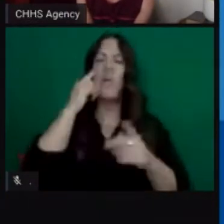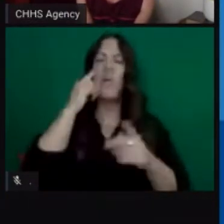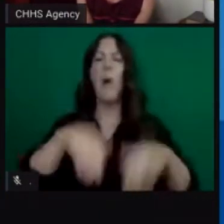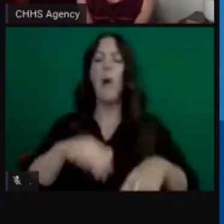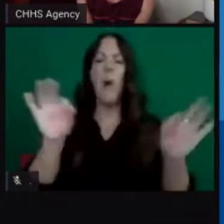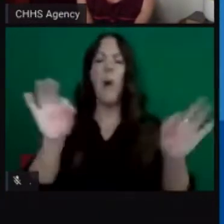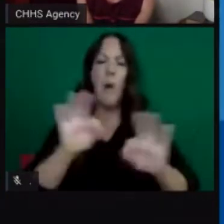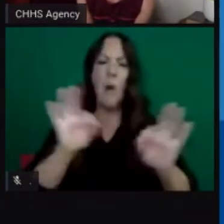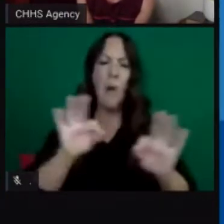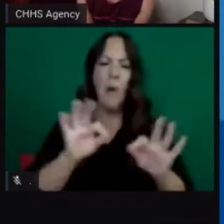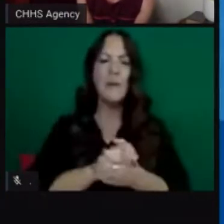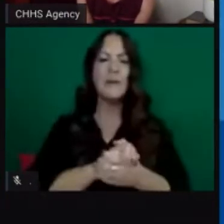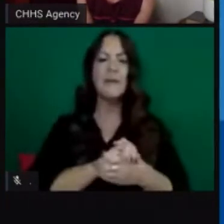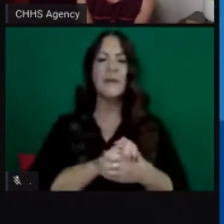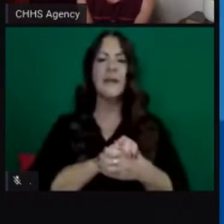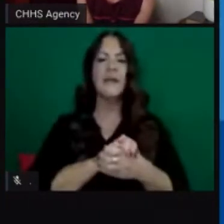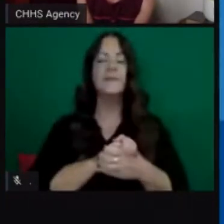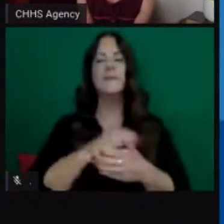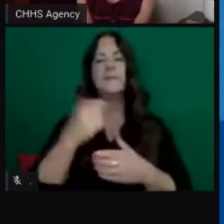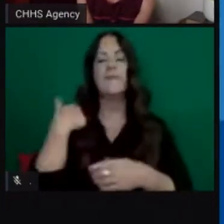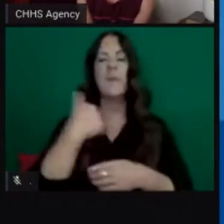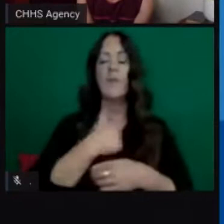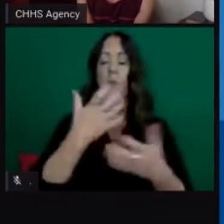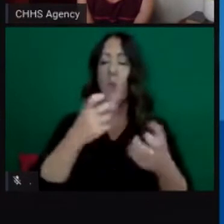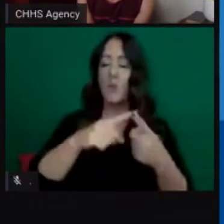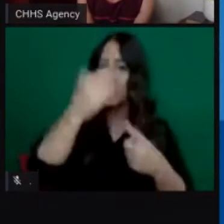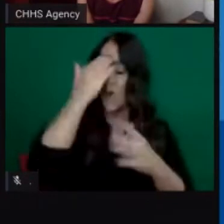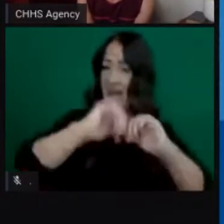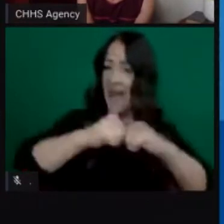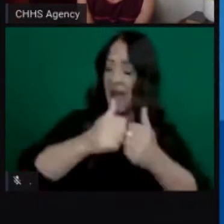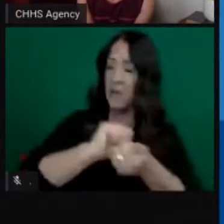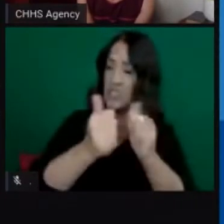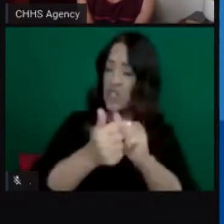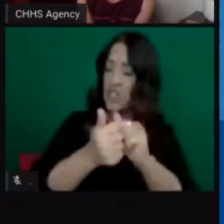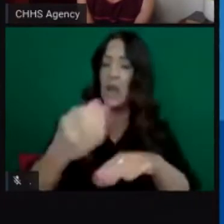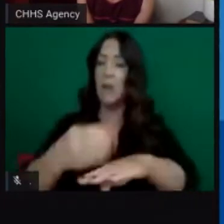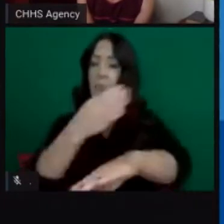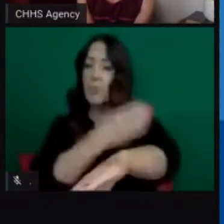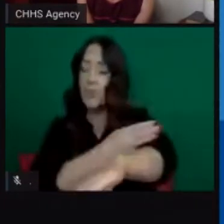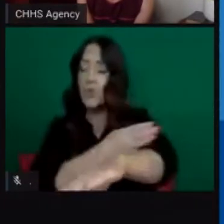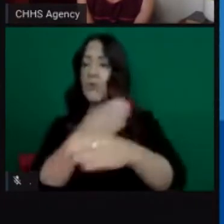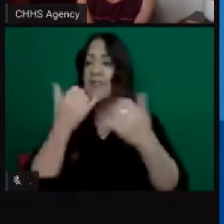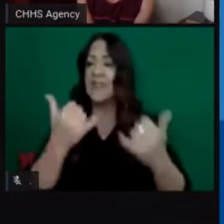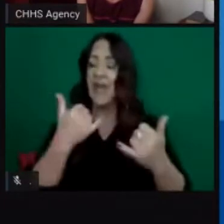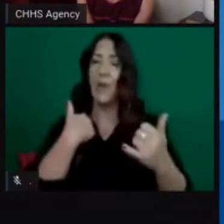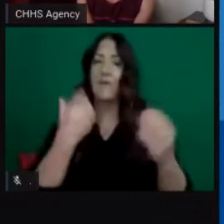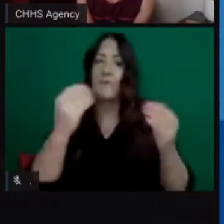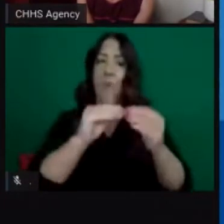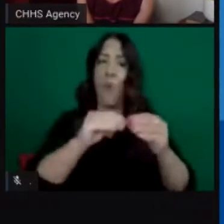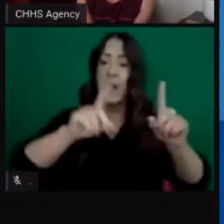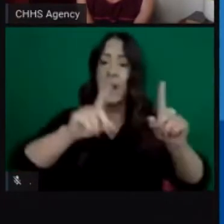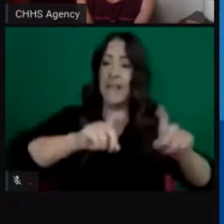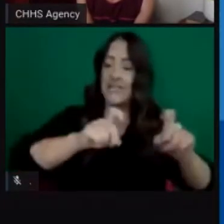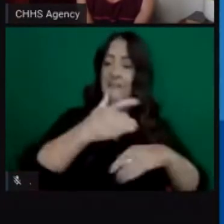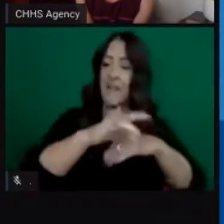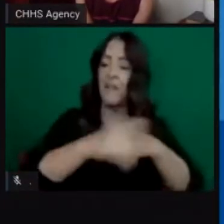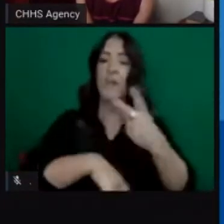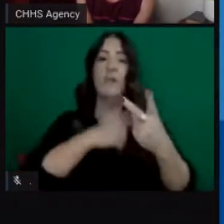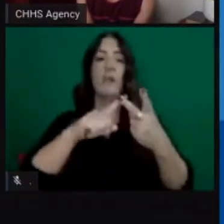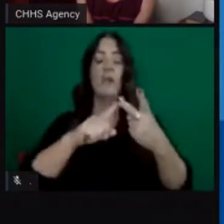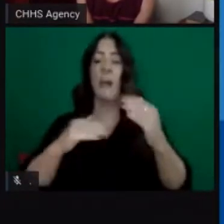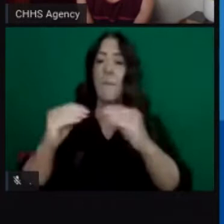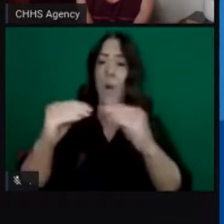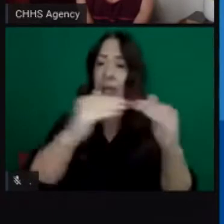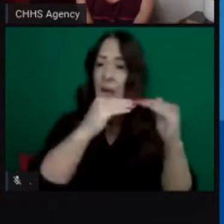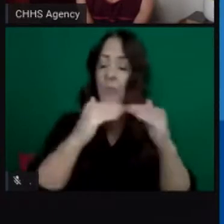about how we can change now that we have improved turnaround times and we have more testing capacity, especially more in its way. We really